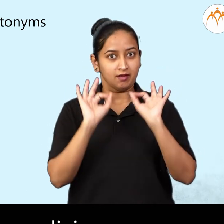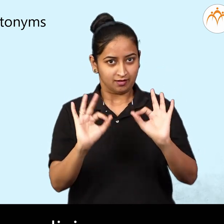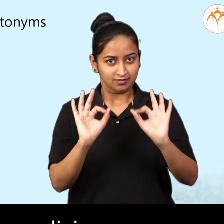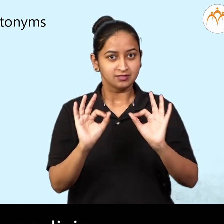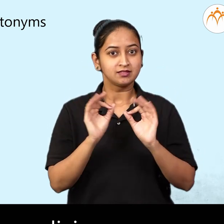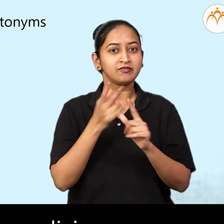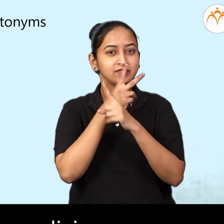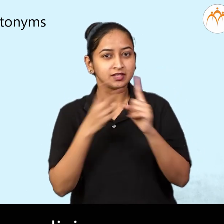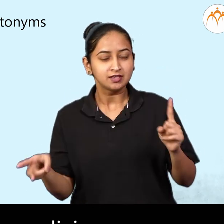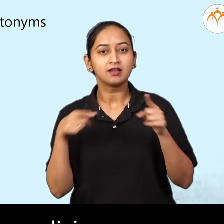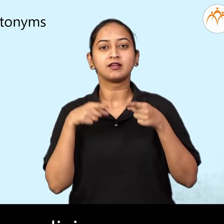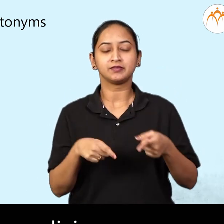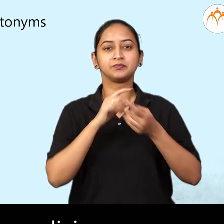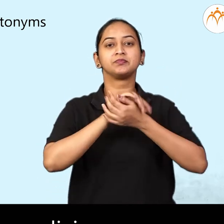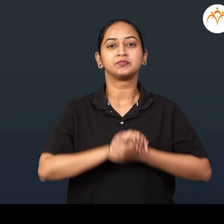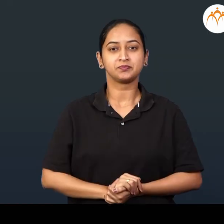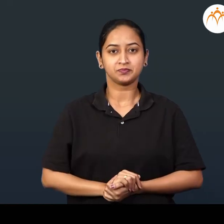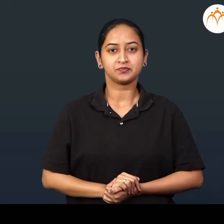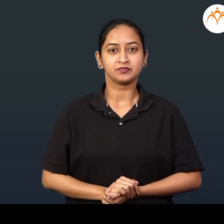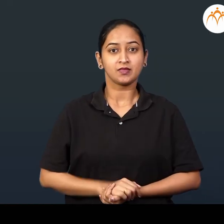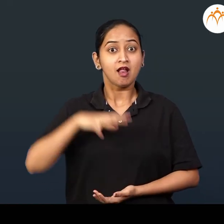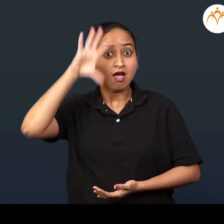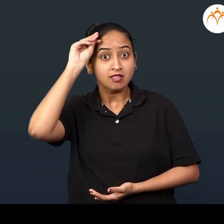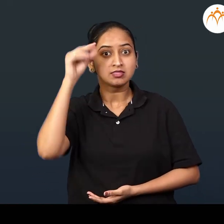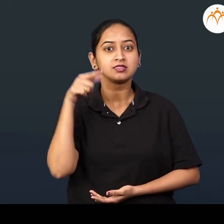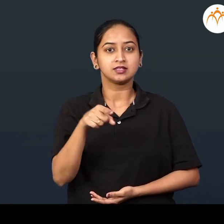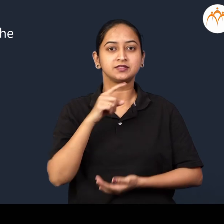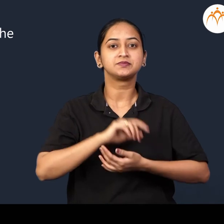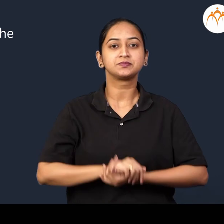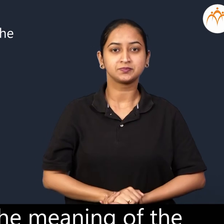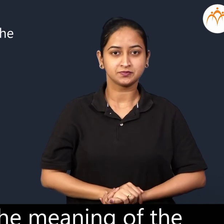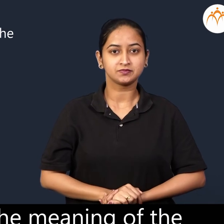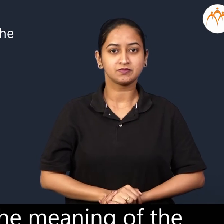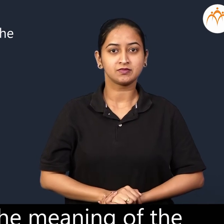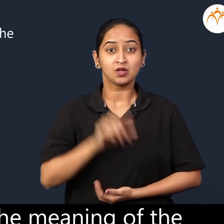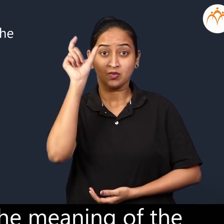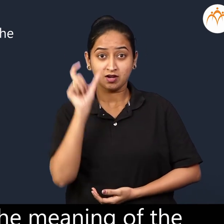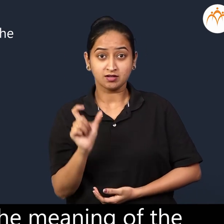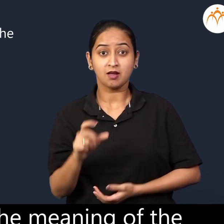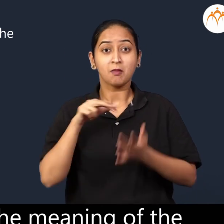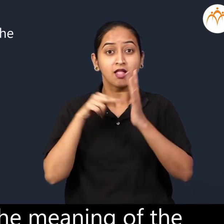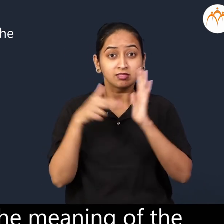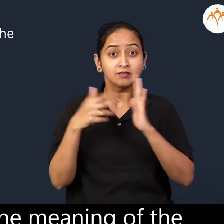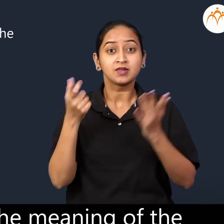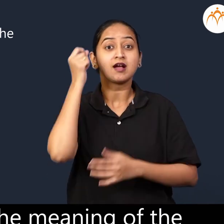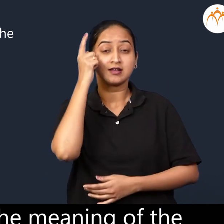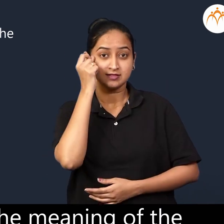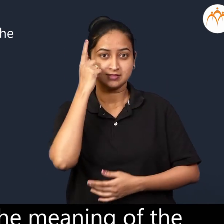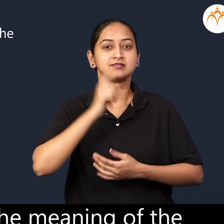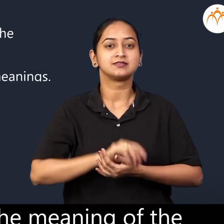non-living What did we learn? We understood the meaning of original